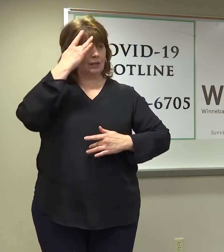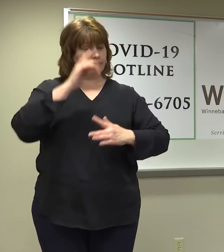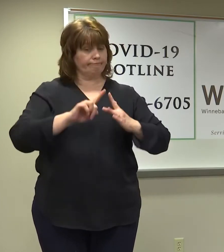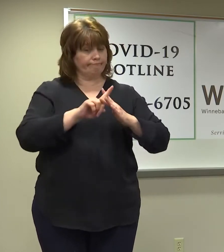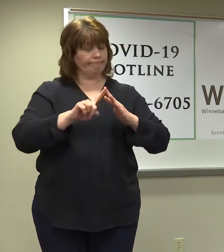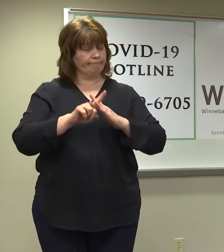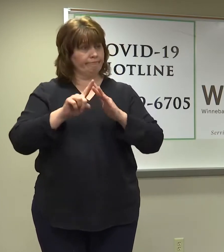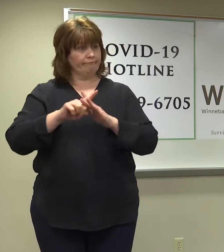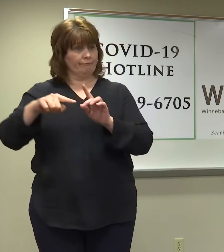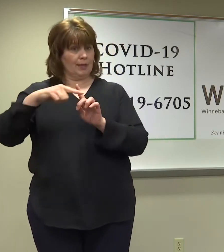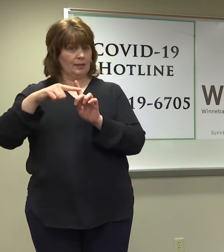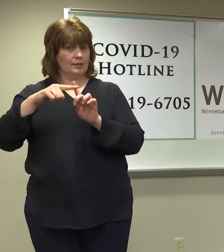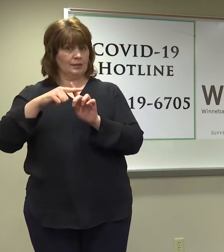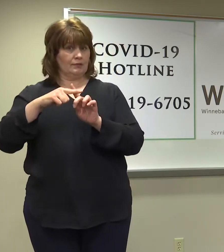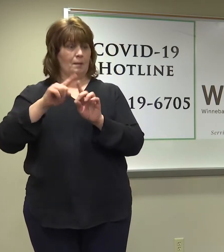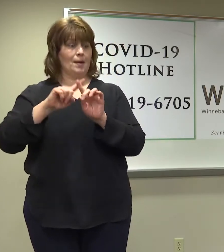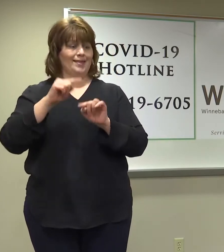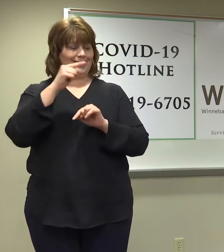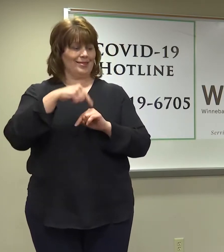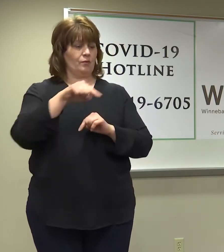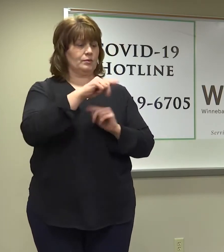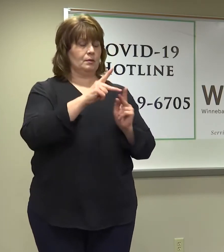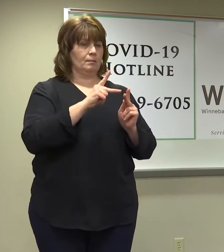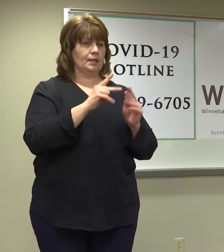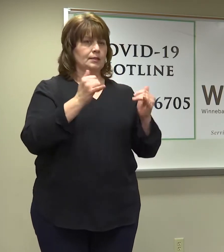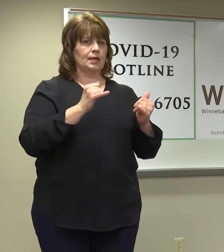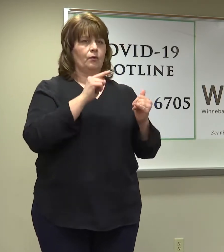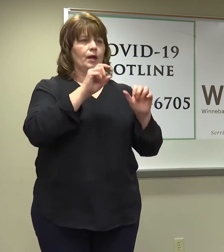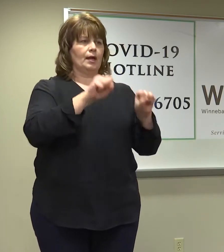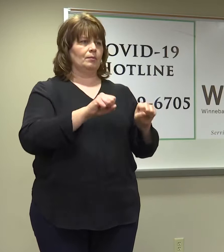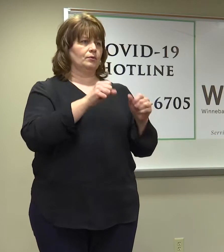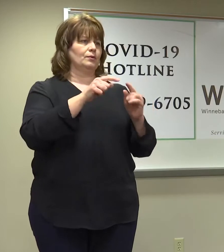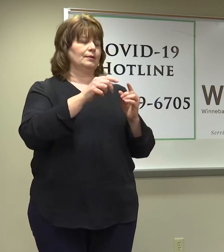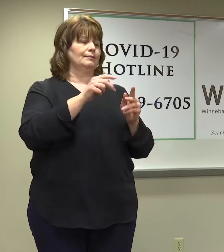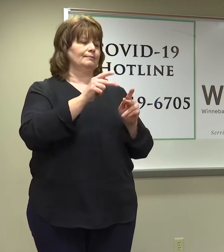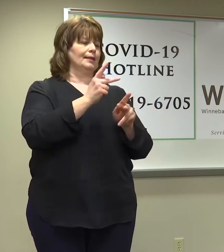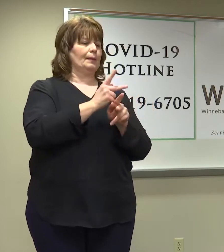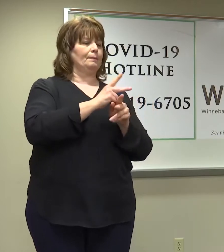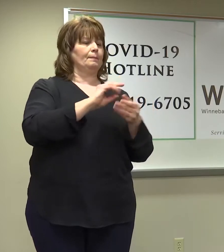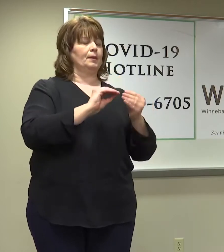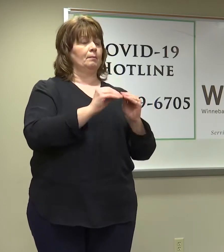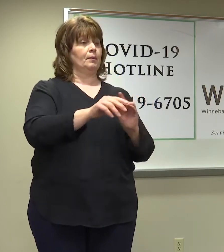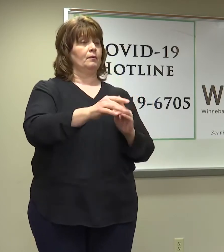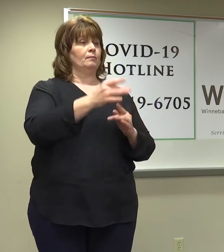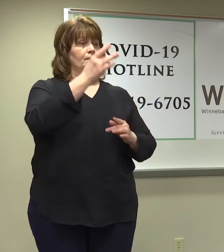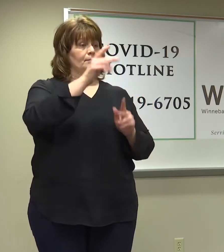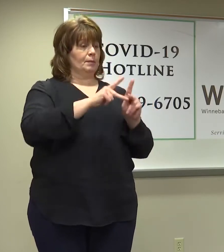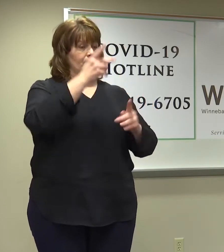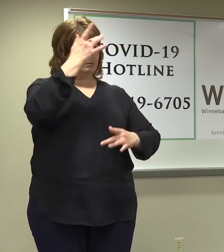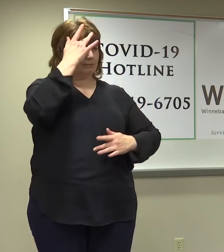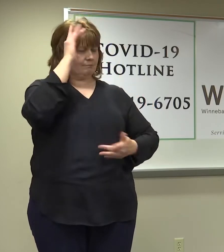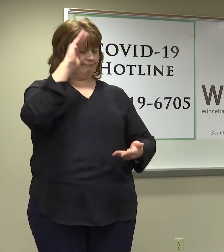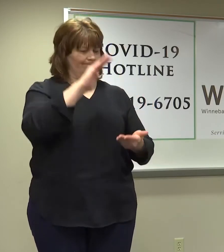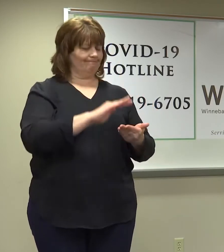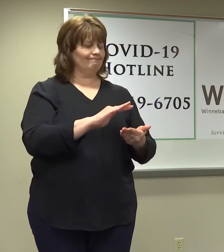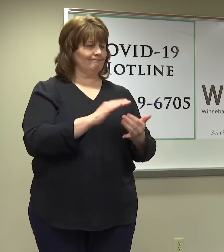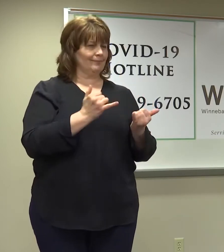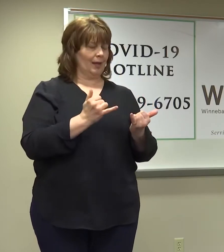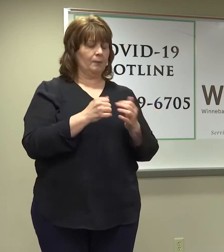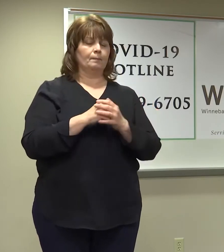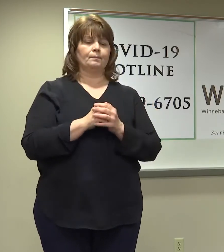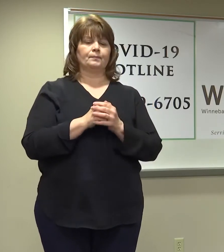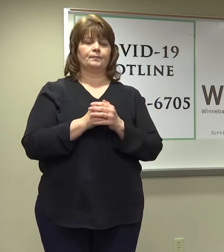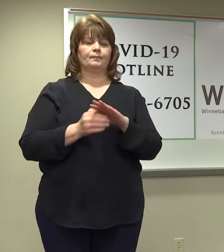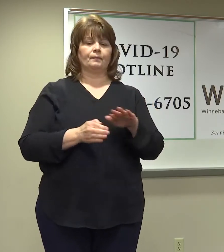through the hard work and effort that they've been able to keep the infection rates down and not have new infections. On the testing front,